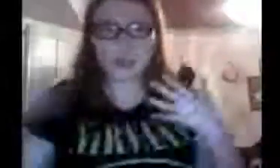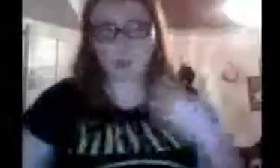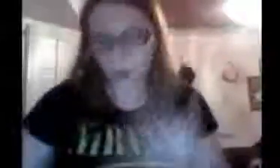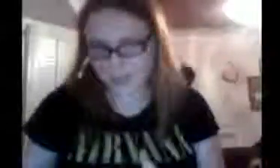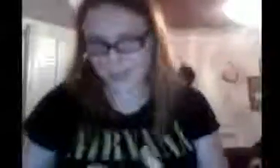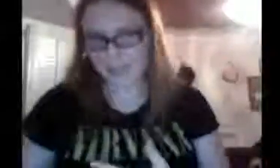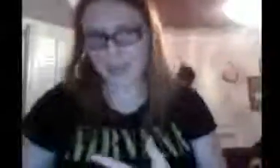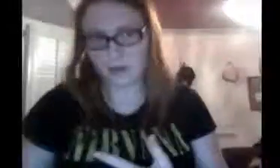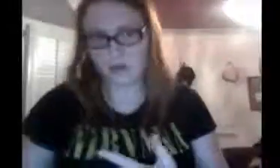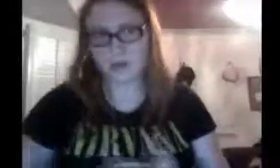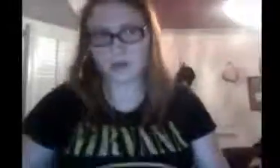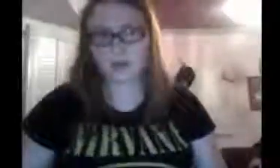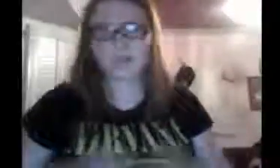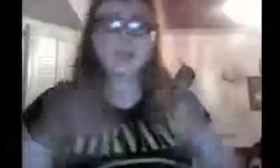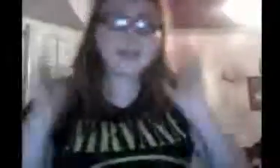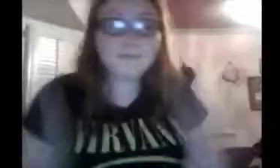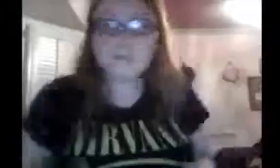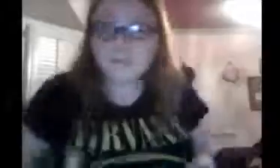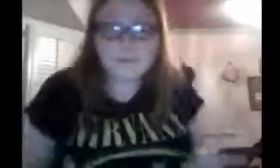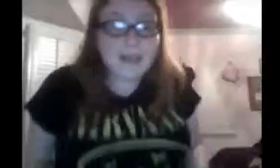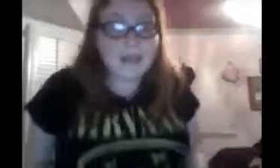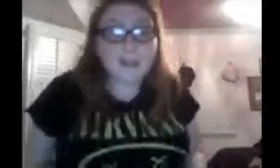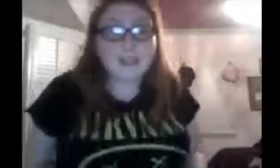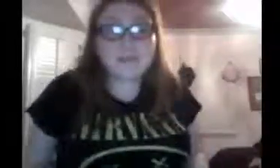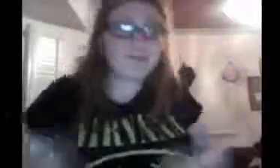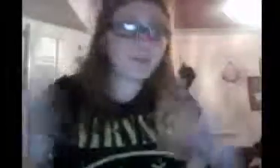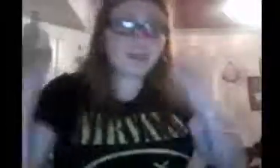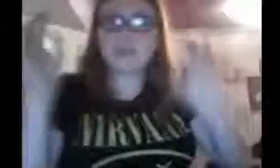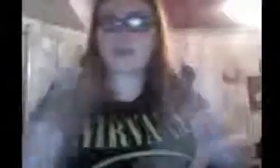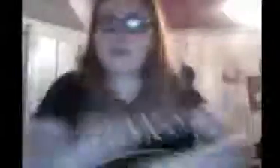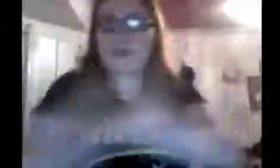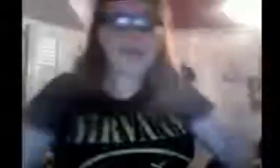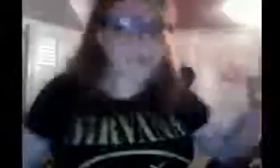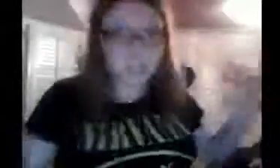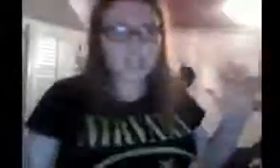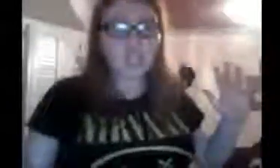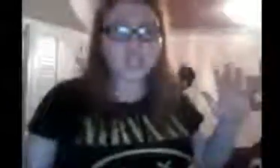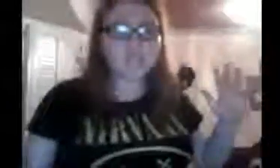and Tori would get together. Like, they break up for good.